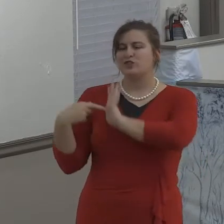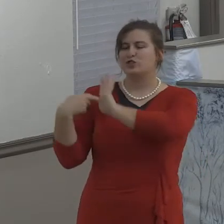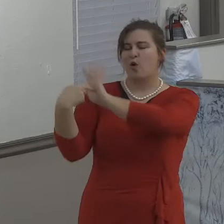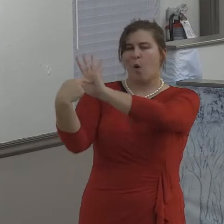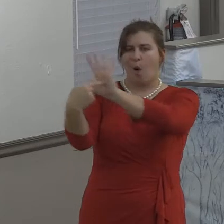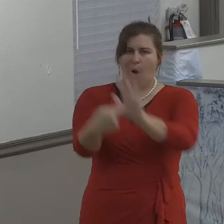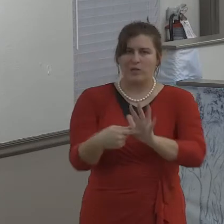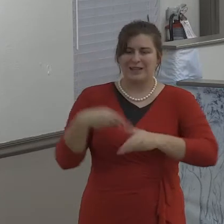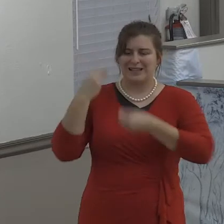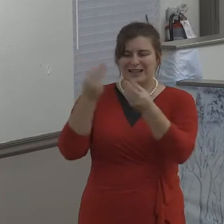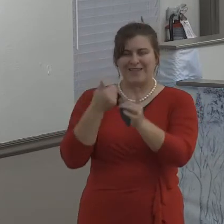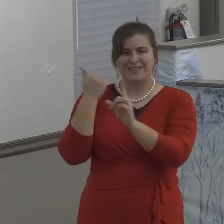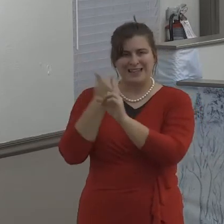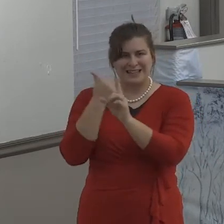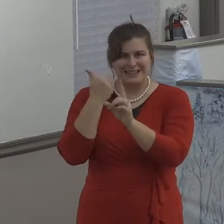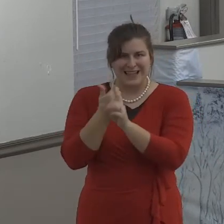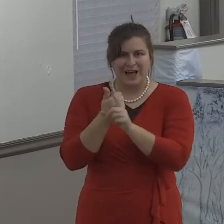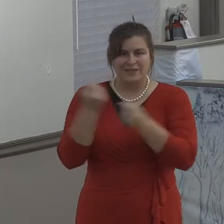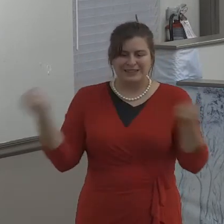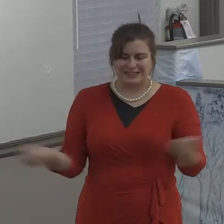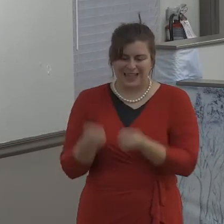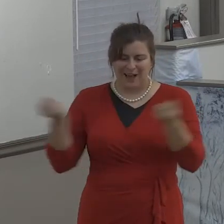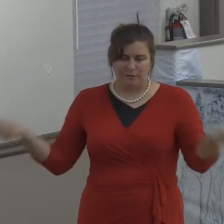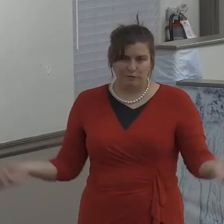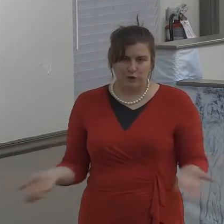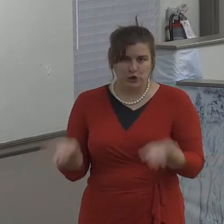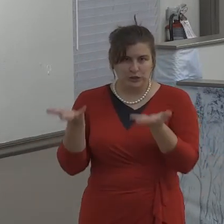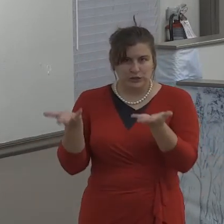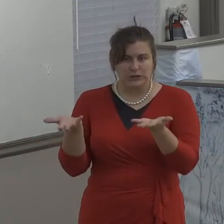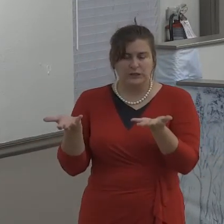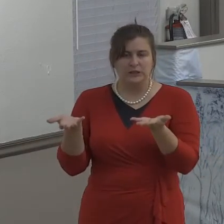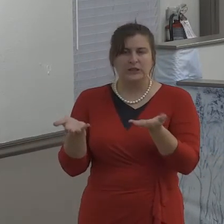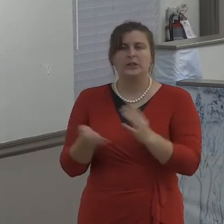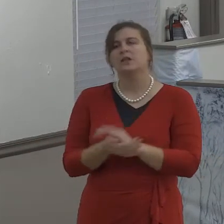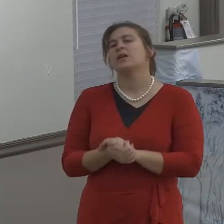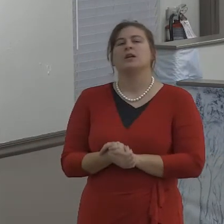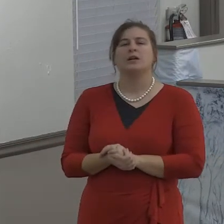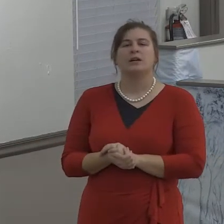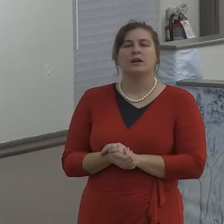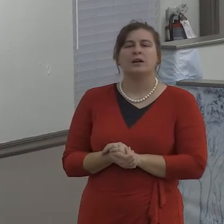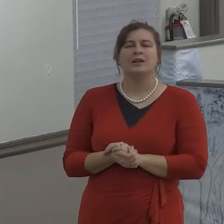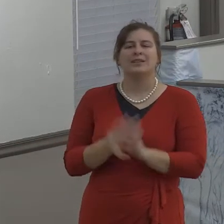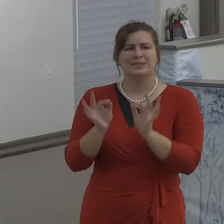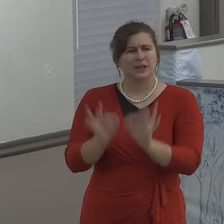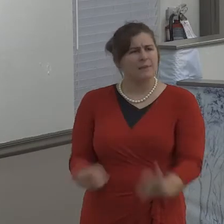it. So, to have a Christ-like love means that it's a sacrificial love.